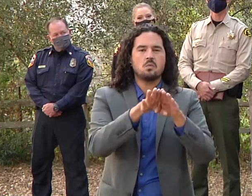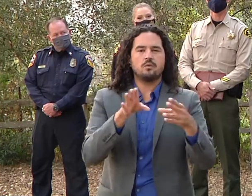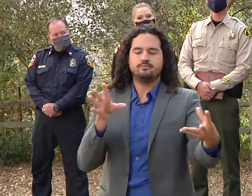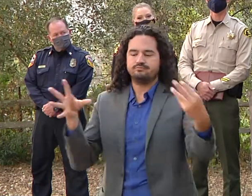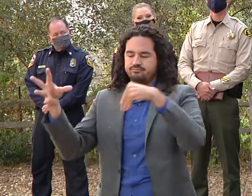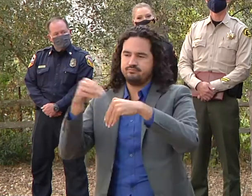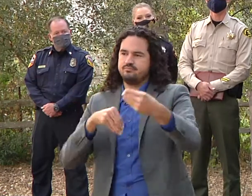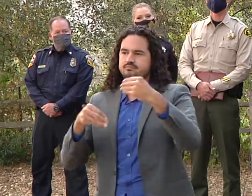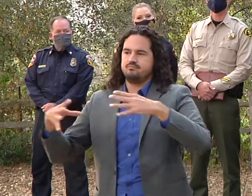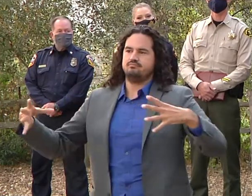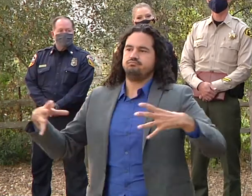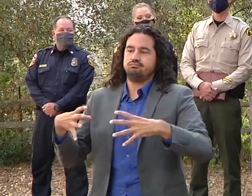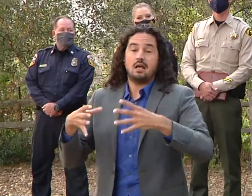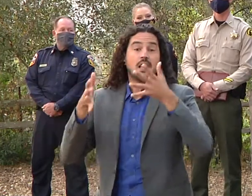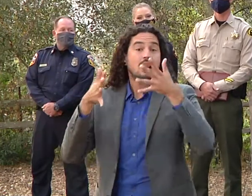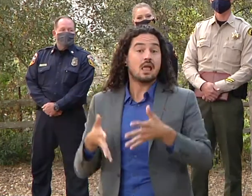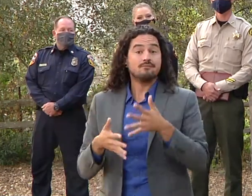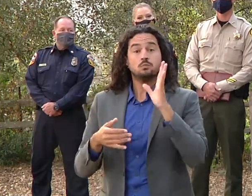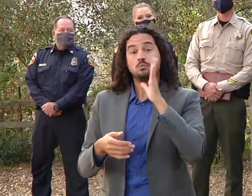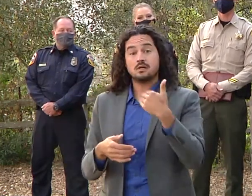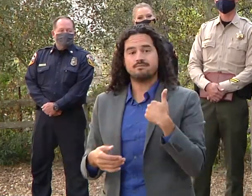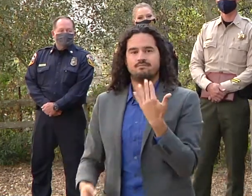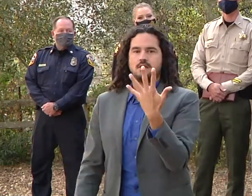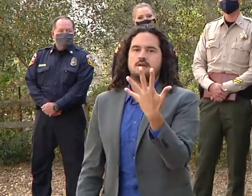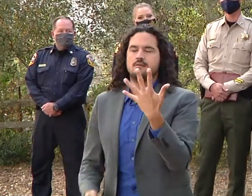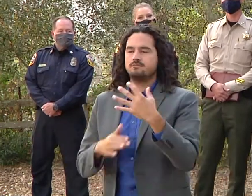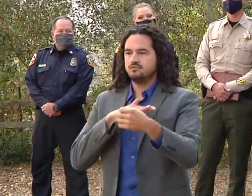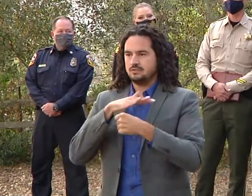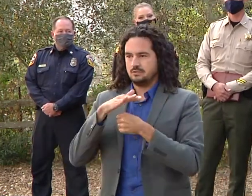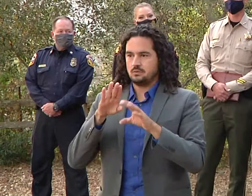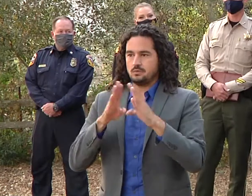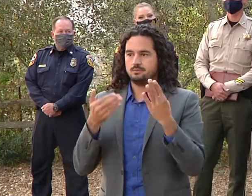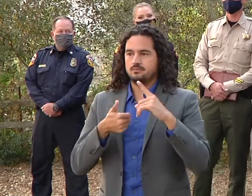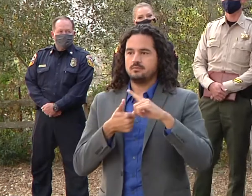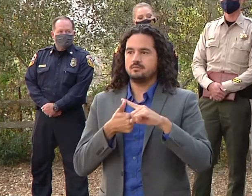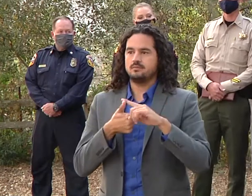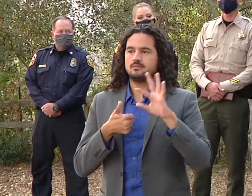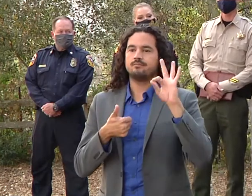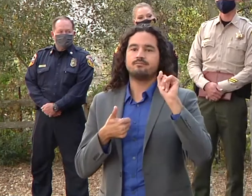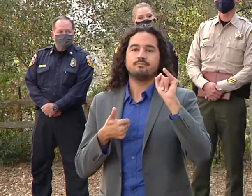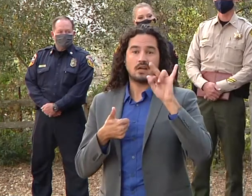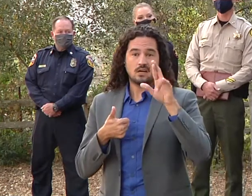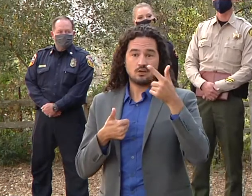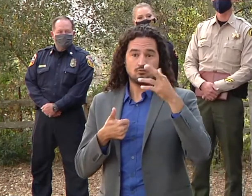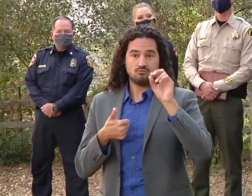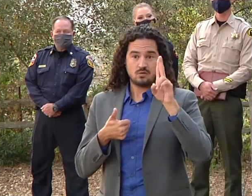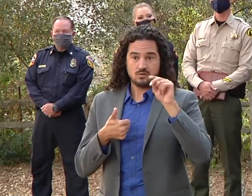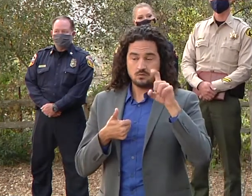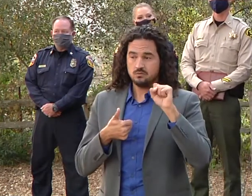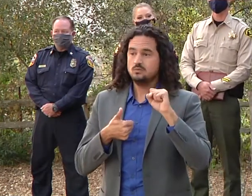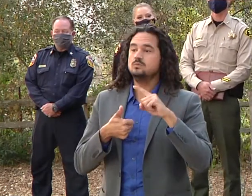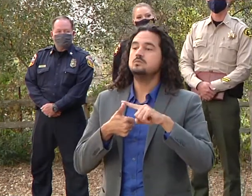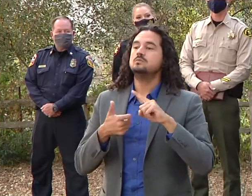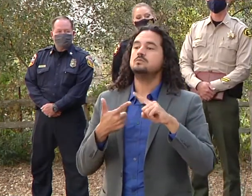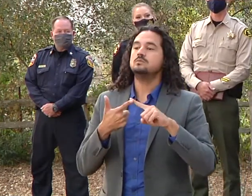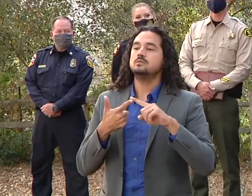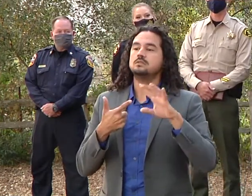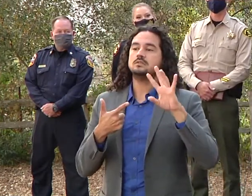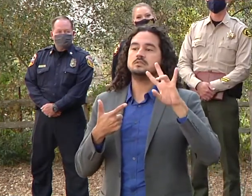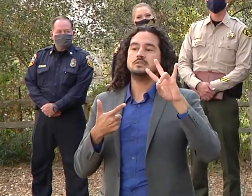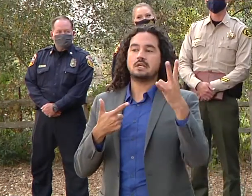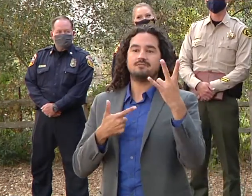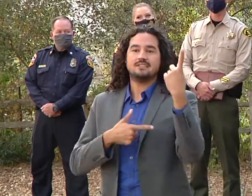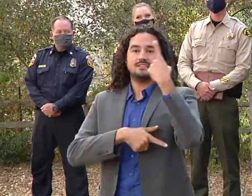shelters remaining open and they will be at the fairgrounds the seventh day adventist camp harbor high school